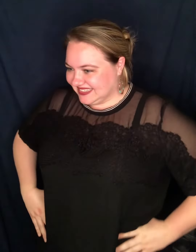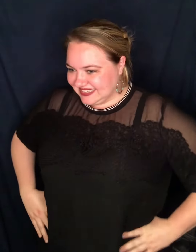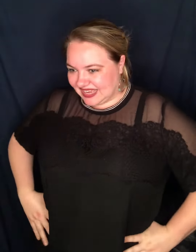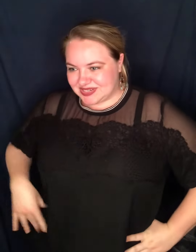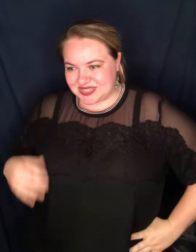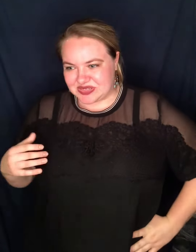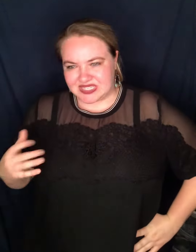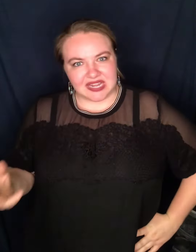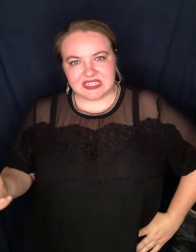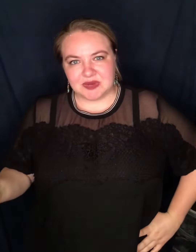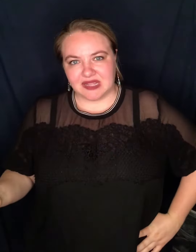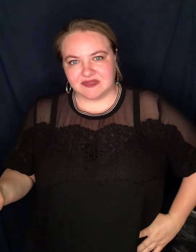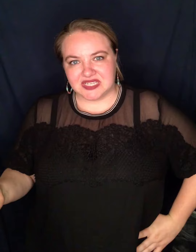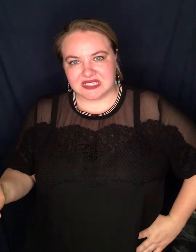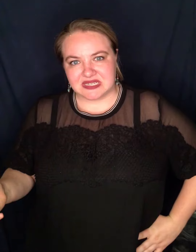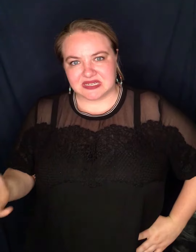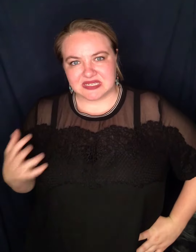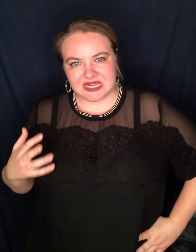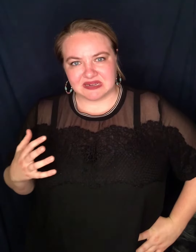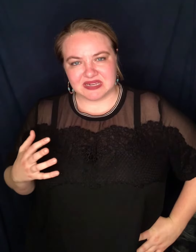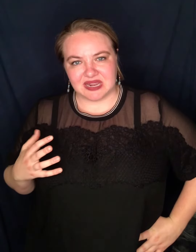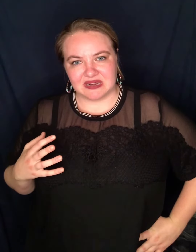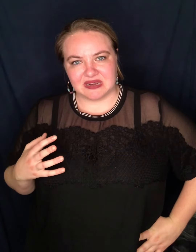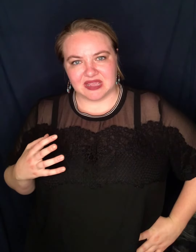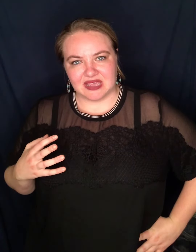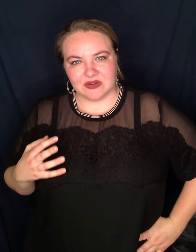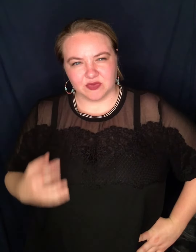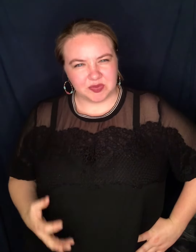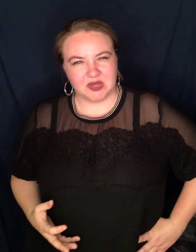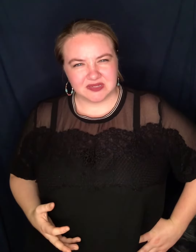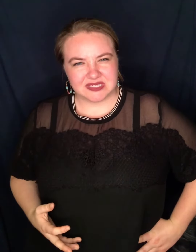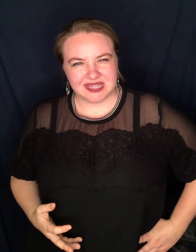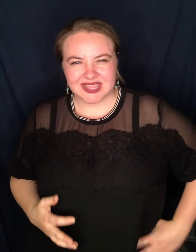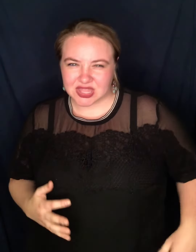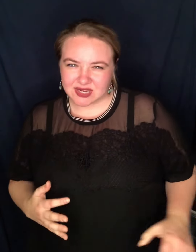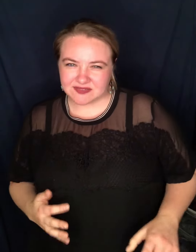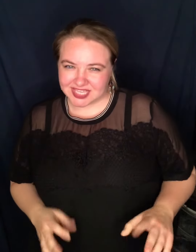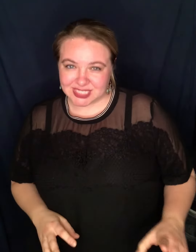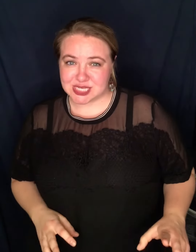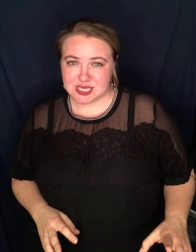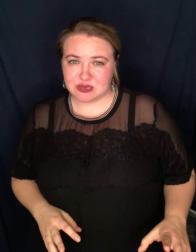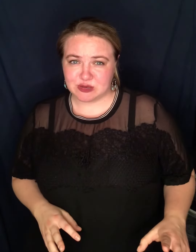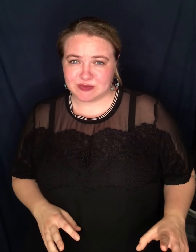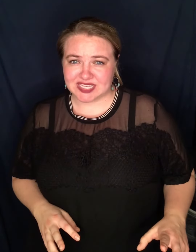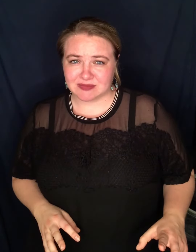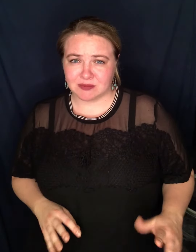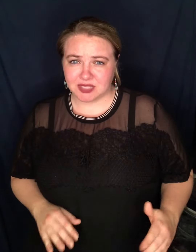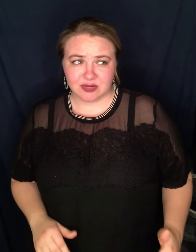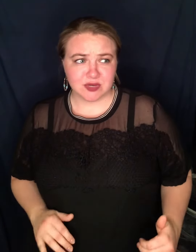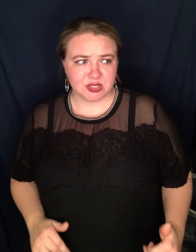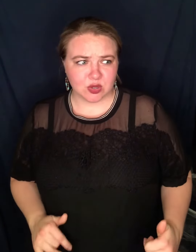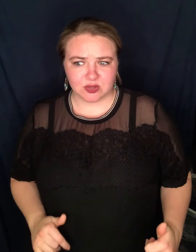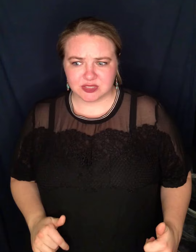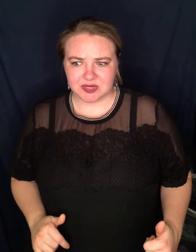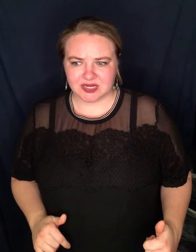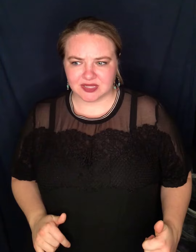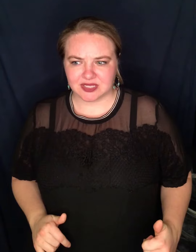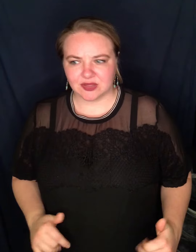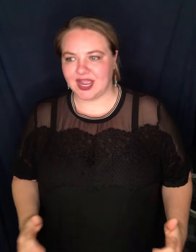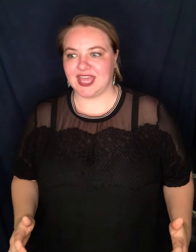I'm just so stunned by all of this. Stunned and repulsed. Like, the thought of kissing you makes my blood run cold. But on the other hand,